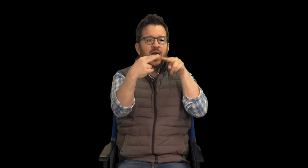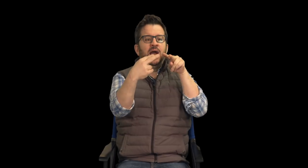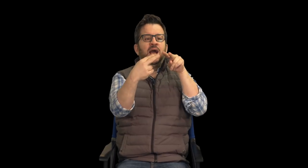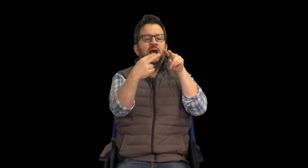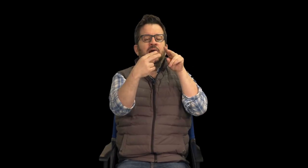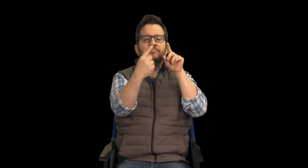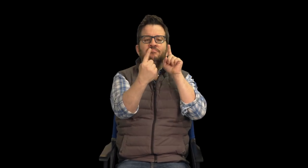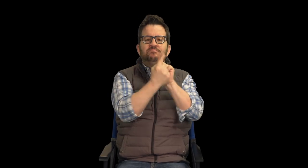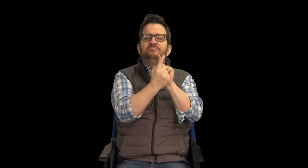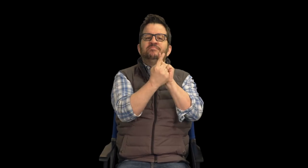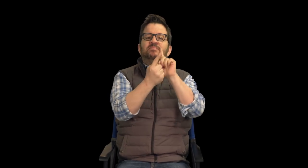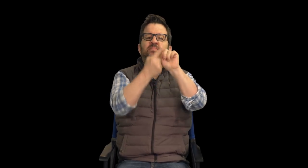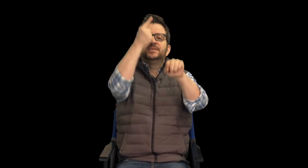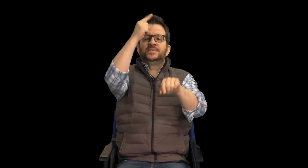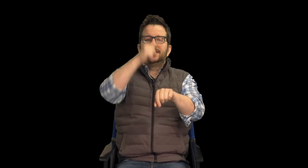they can't keep their eyes off each other.